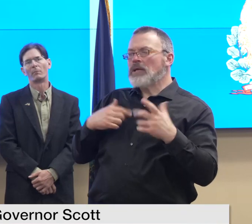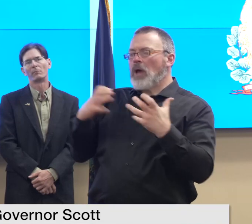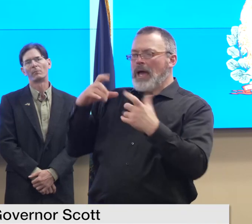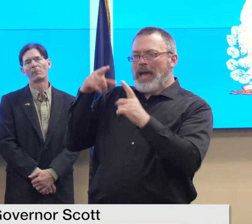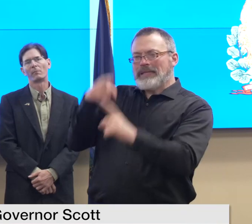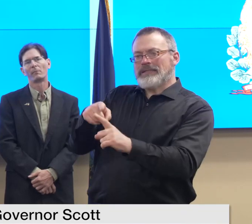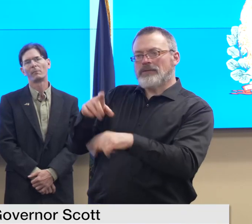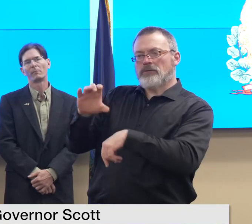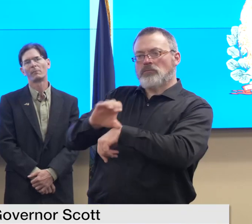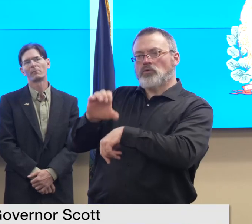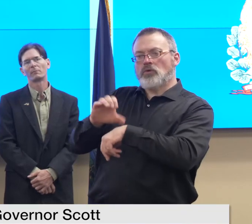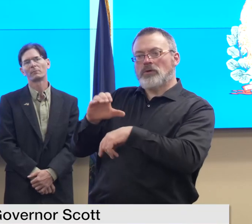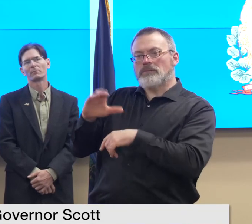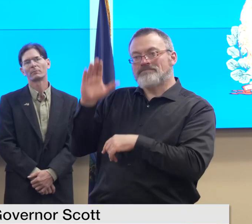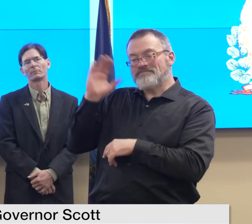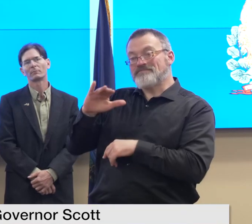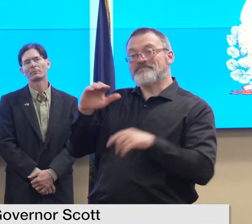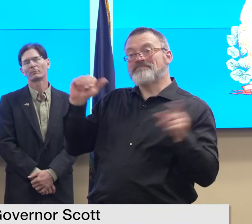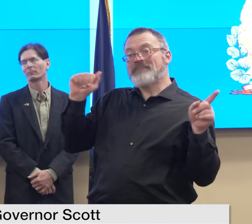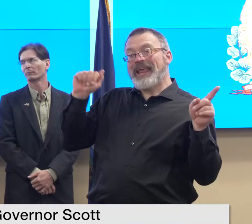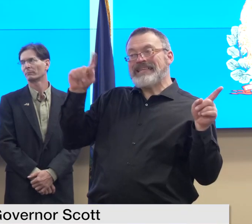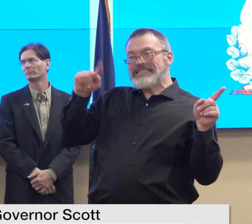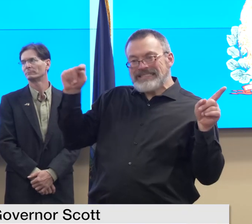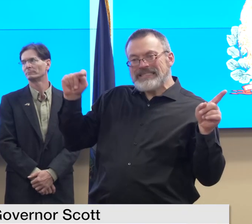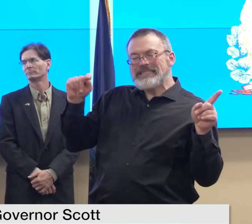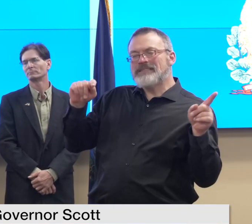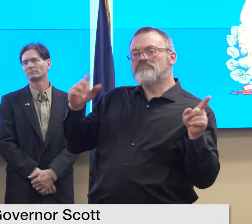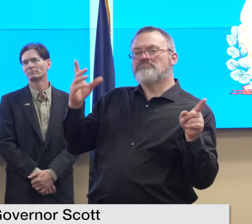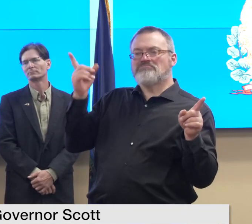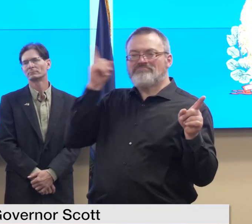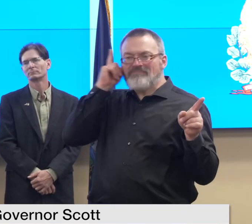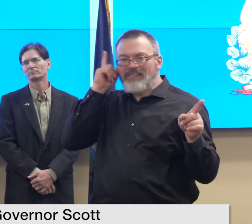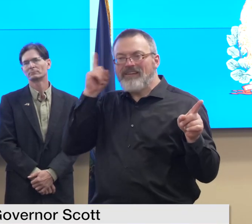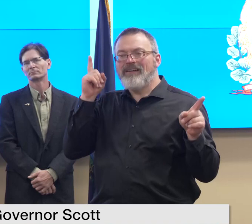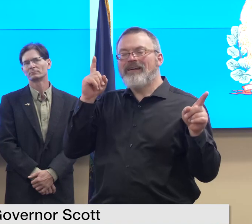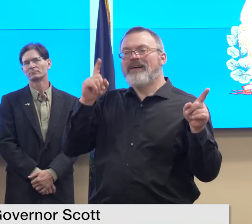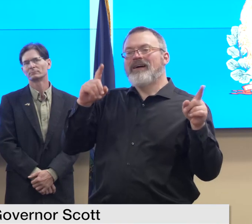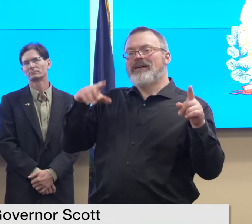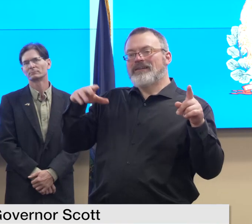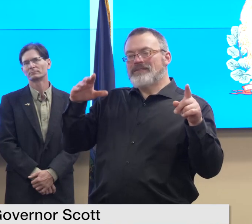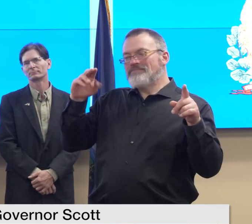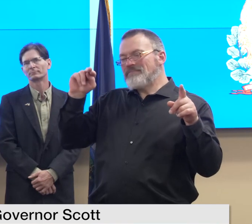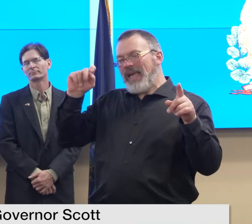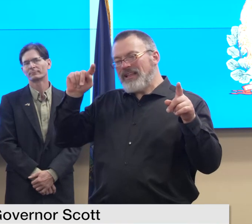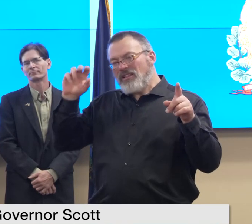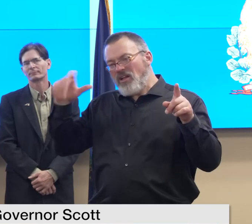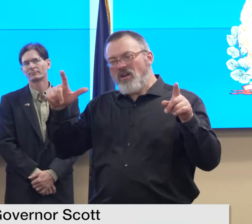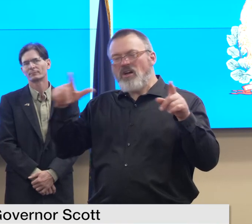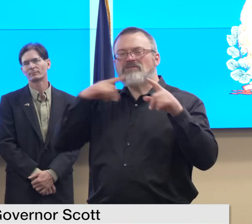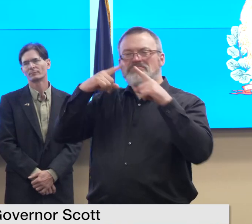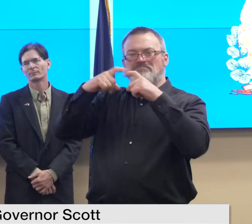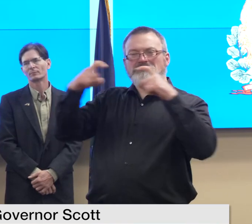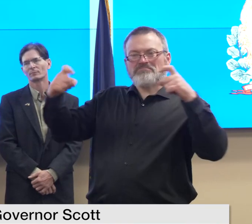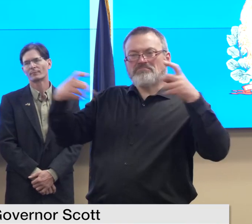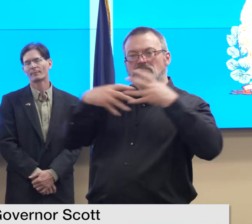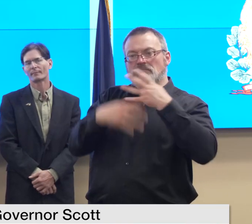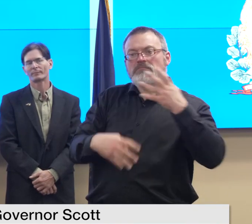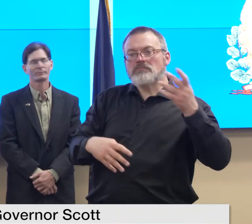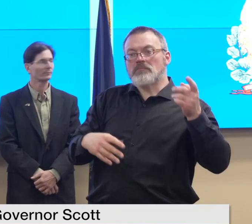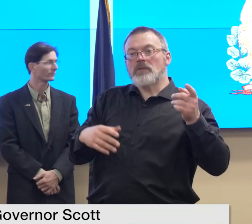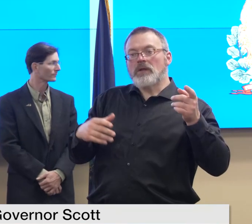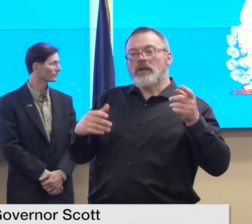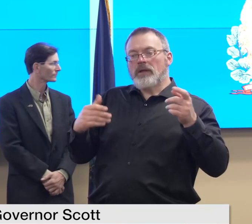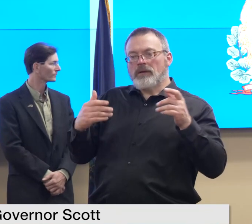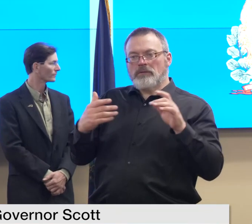&t and cell phones and call logs text messages etc being leaked do you know if that